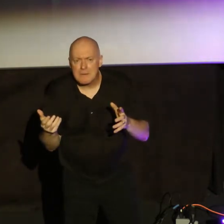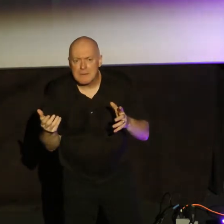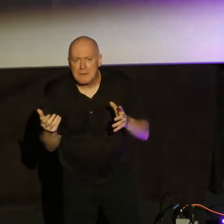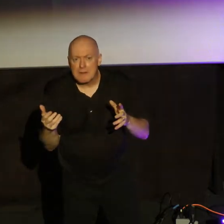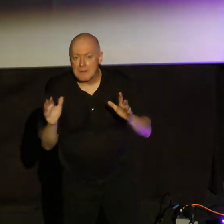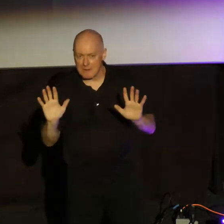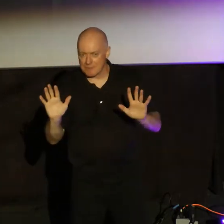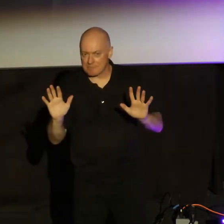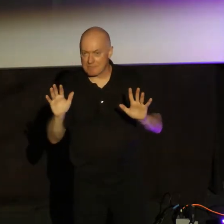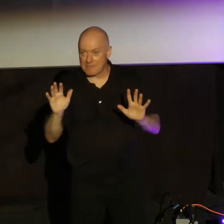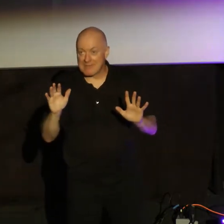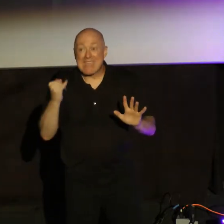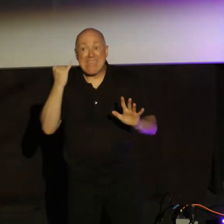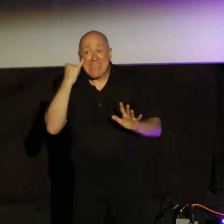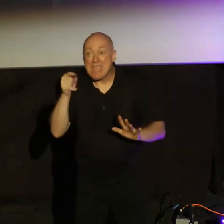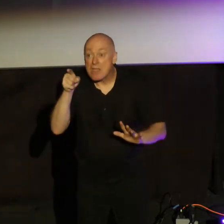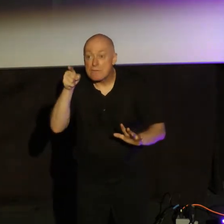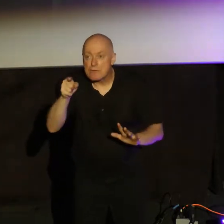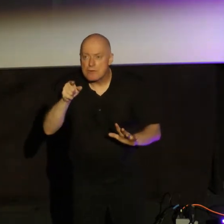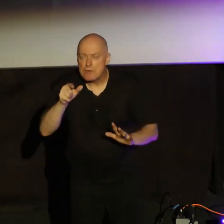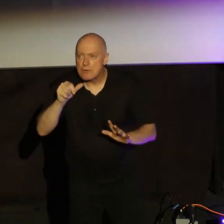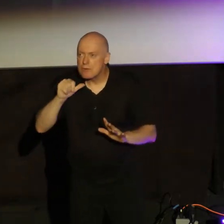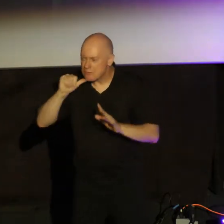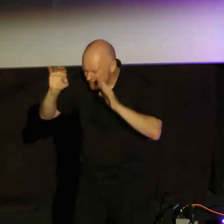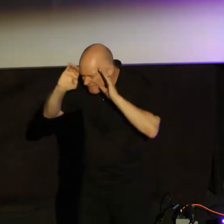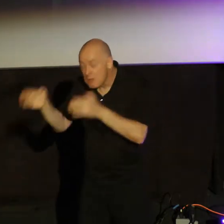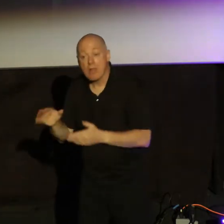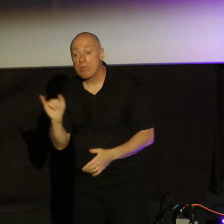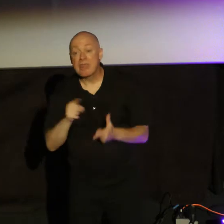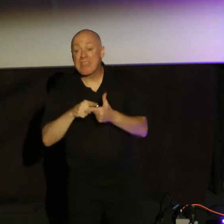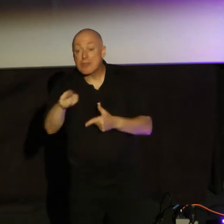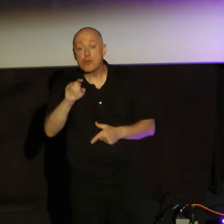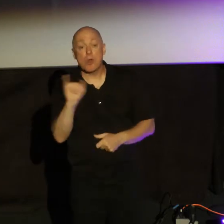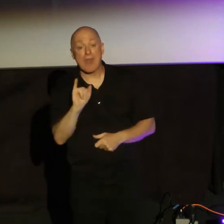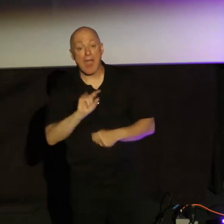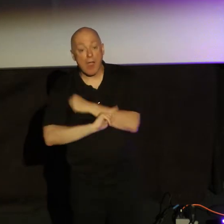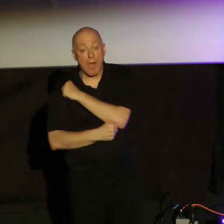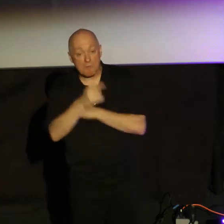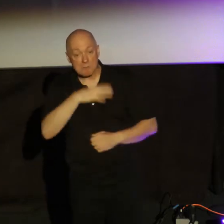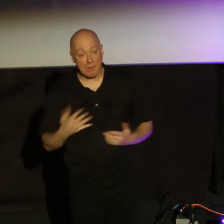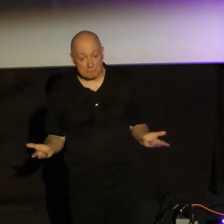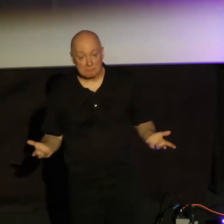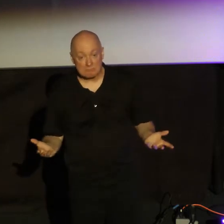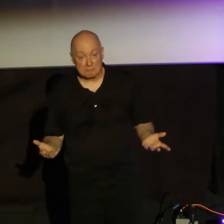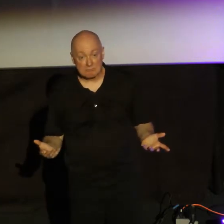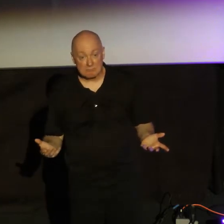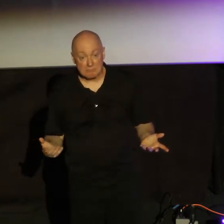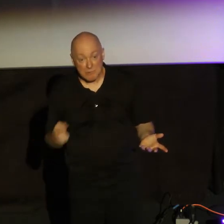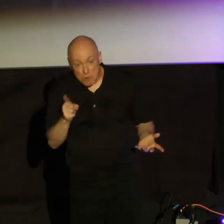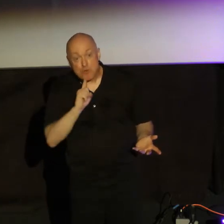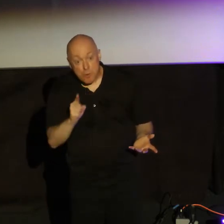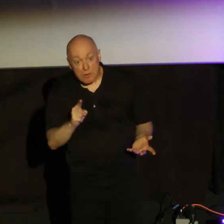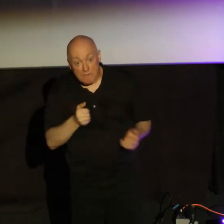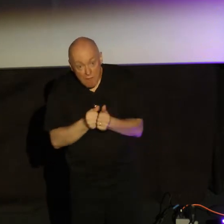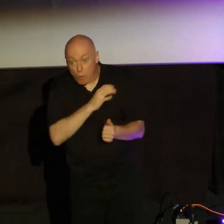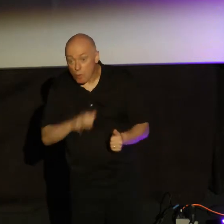And I would say if you're not, then the question would be like the garbage man. Are you really a Christ follower? Are you